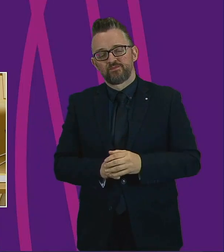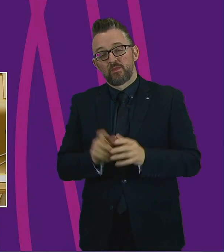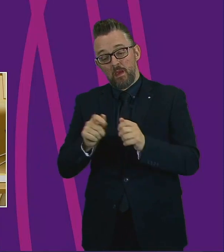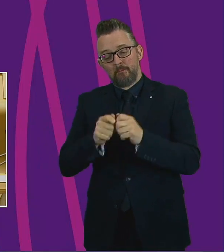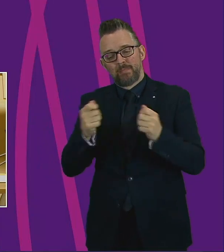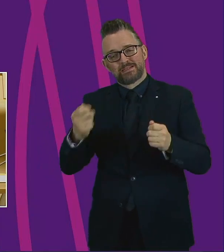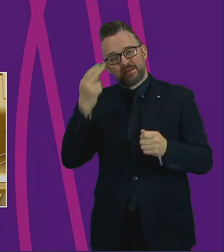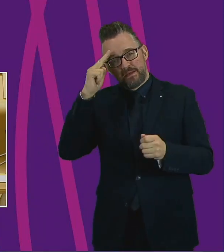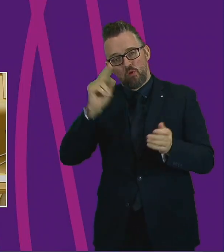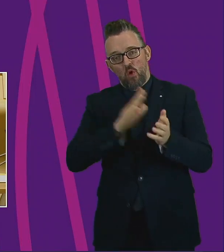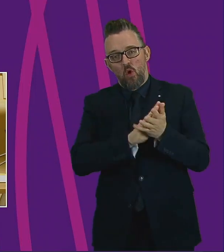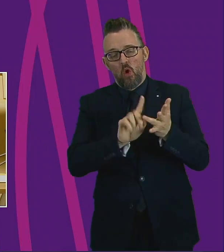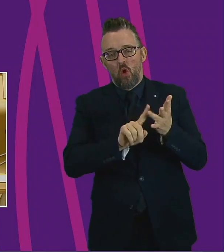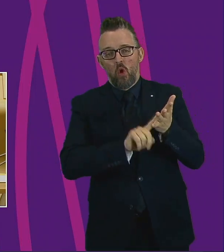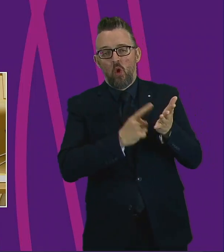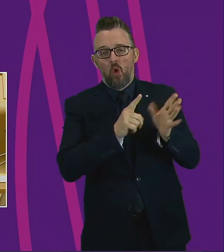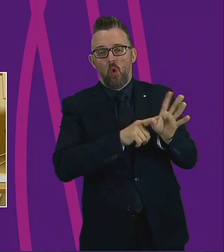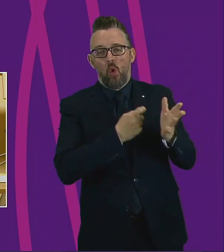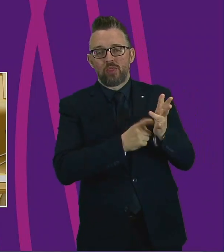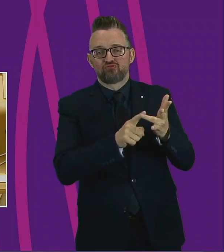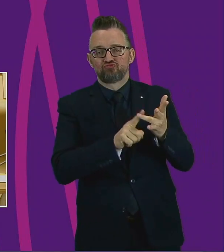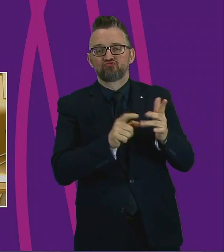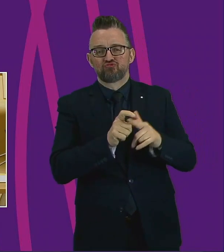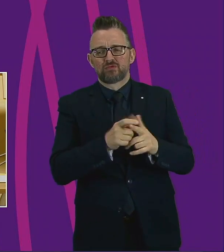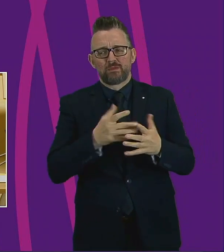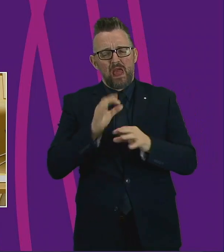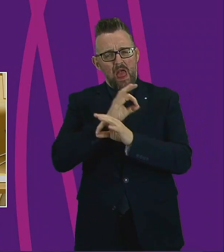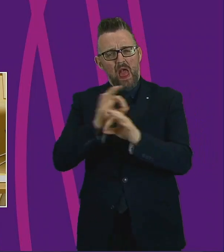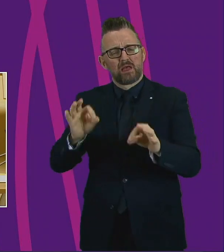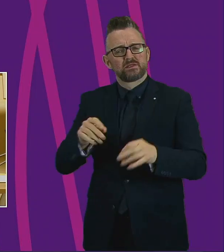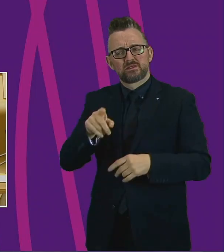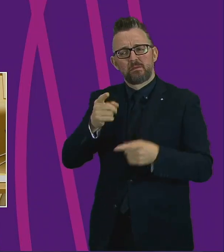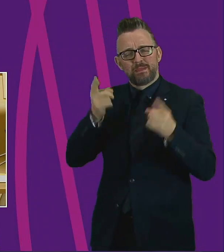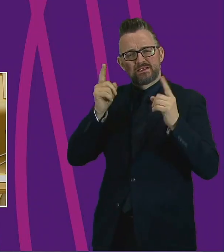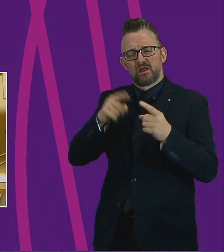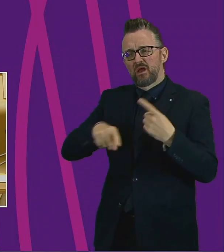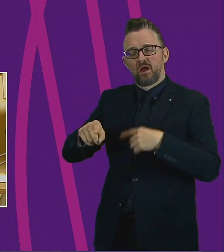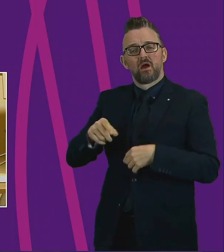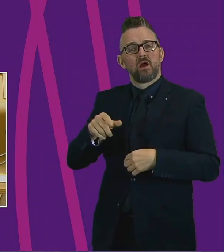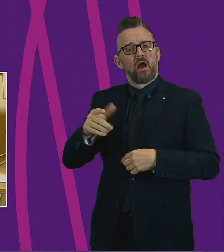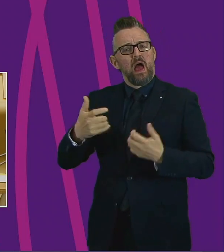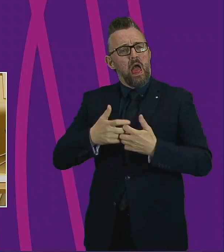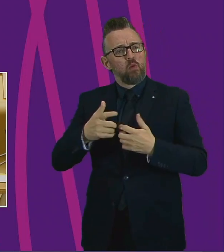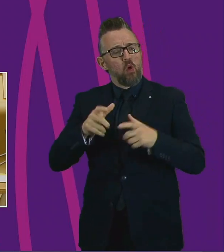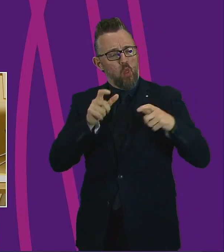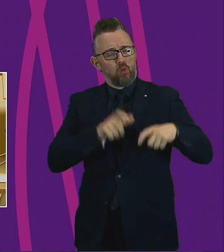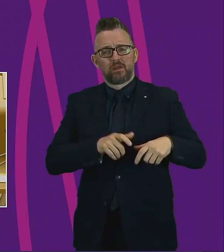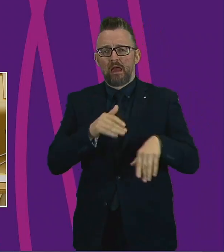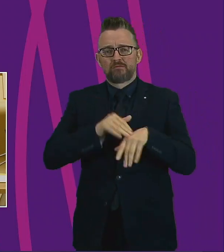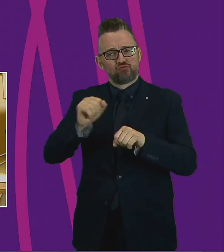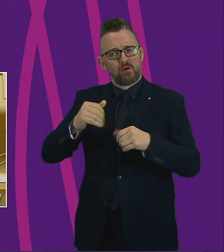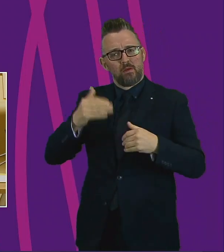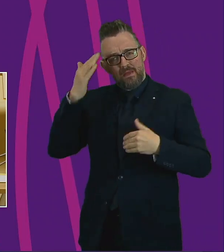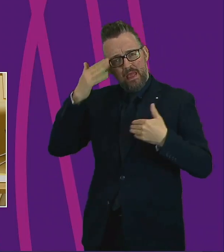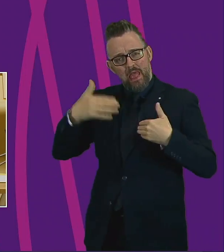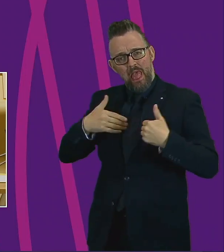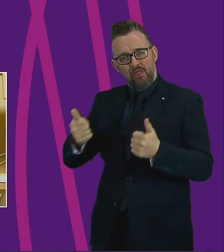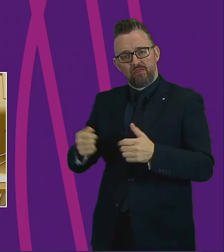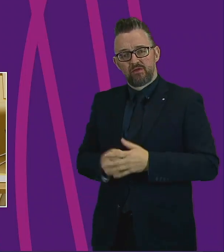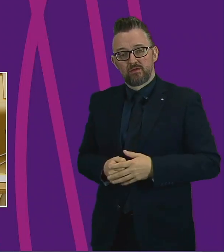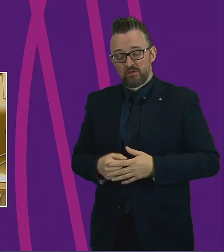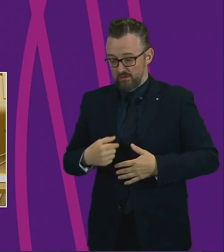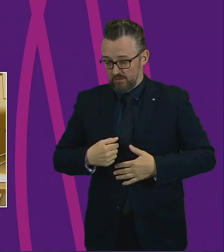how the lockdown had affected their mental health. My answer was that for me it's actually been quite